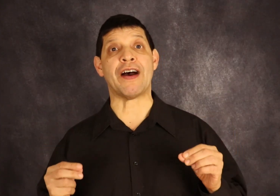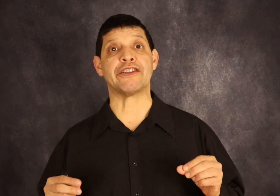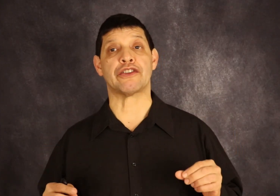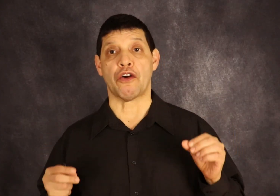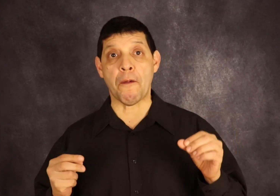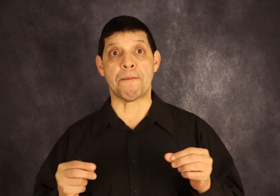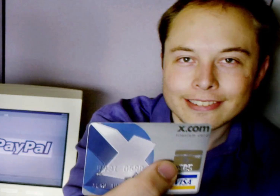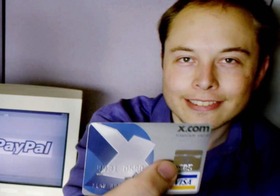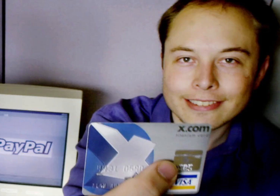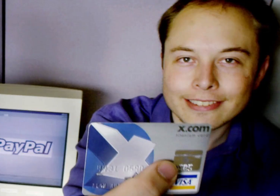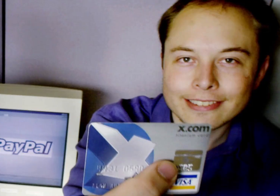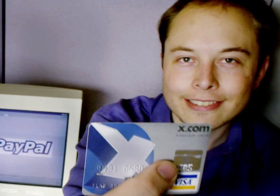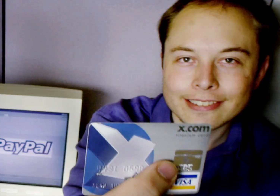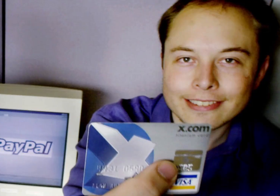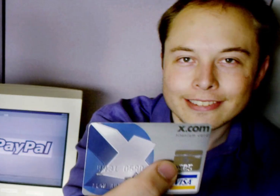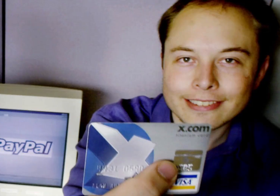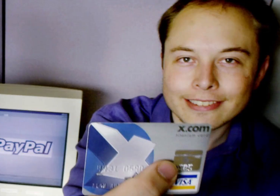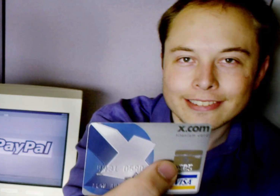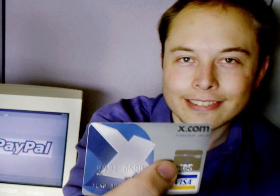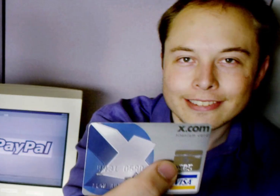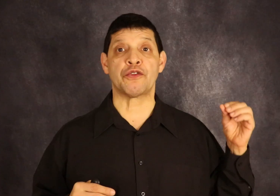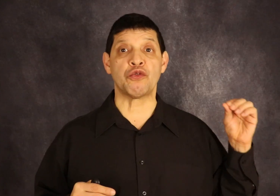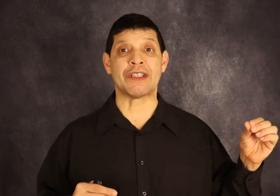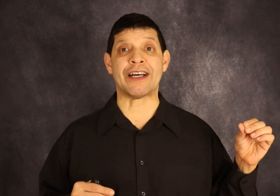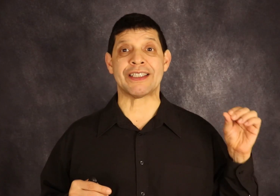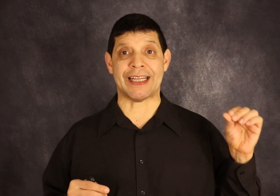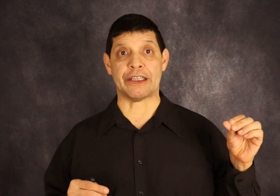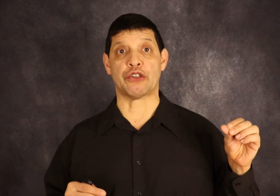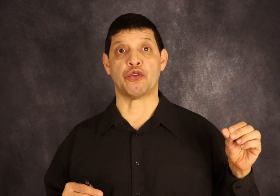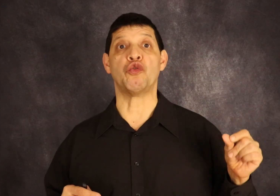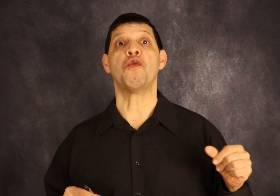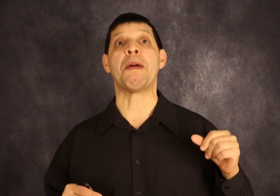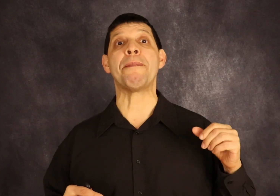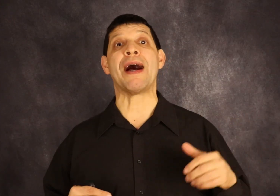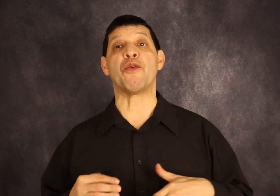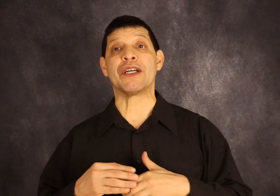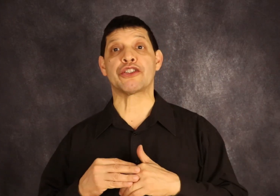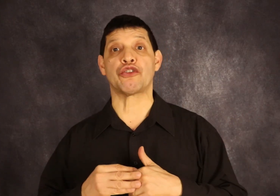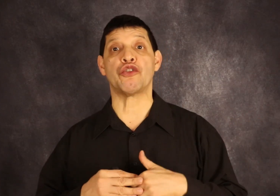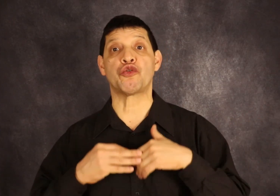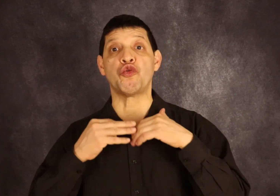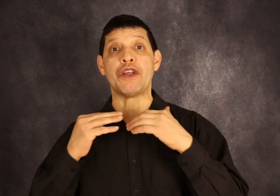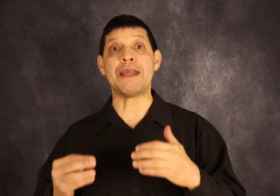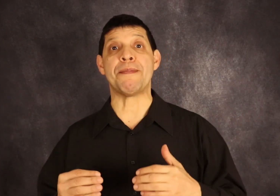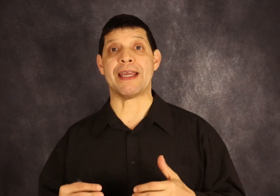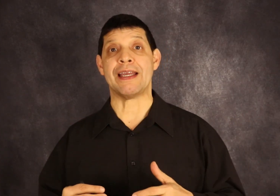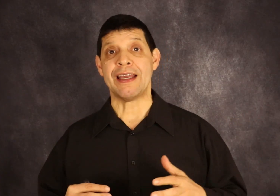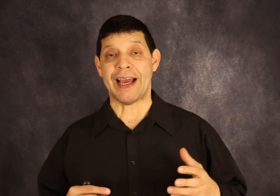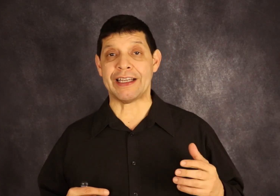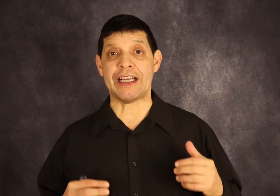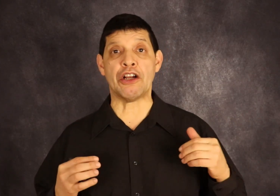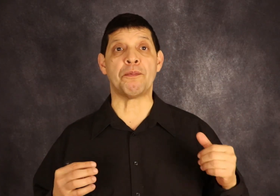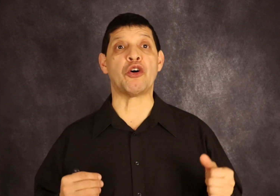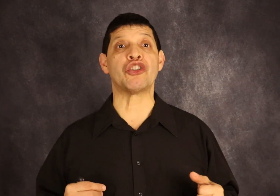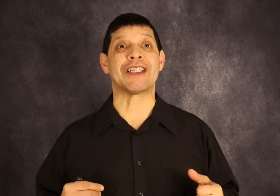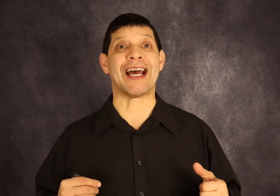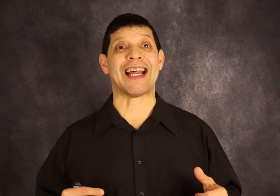-founders of PayPal. And on October of 2002, PayPal was sold to eBay. And Elon Musk got